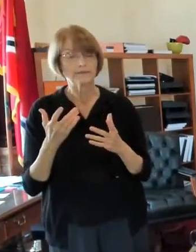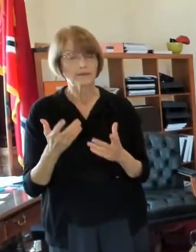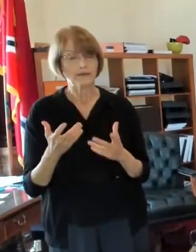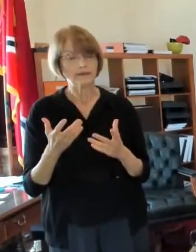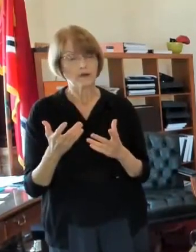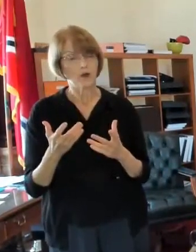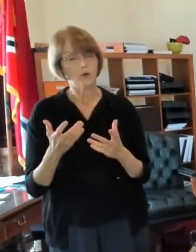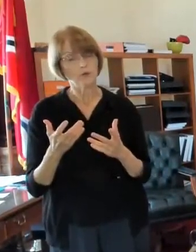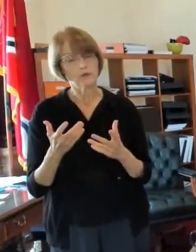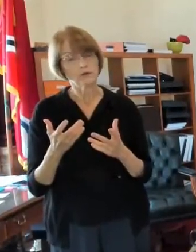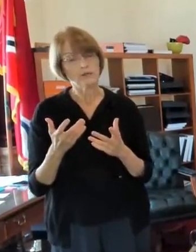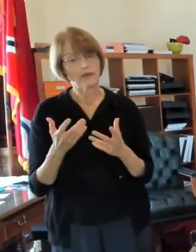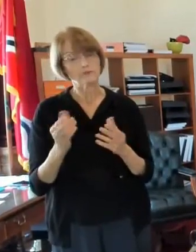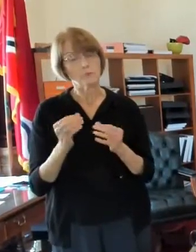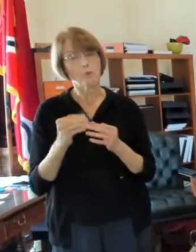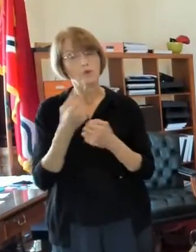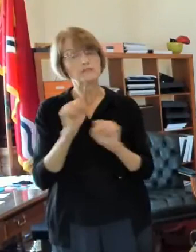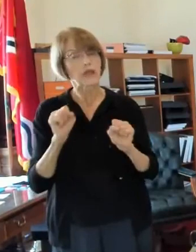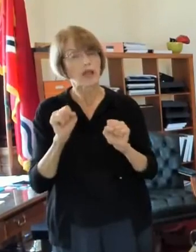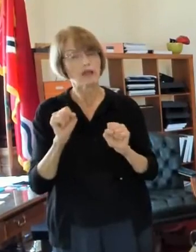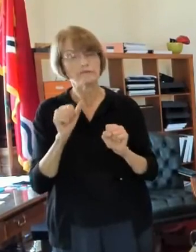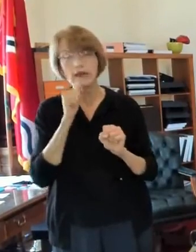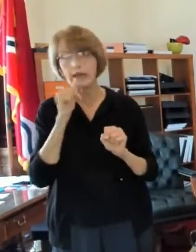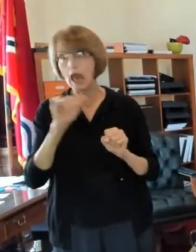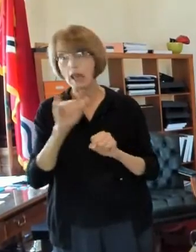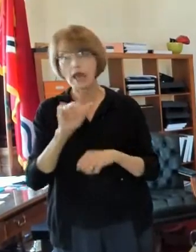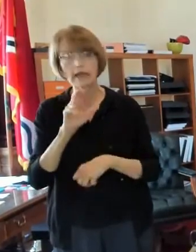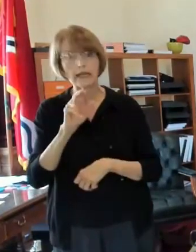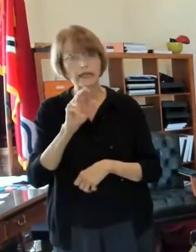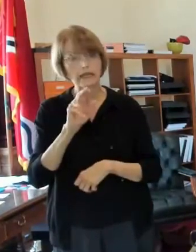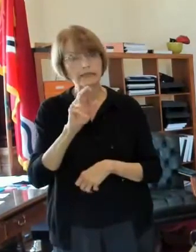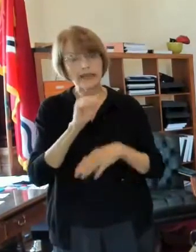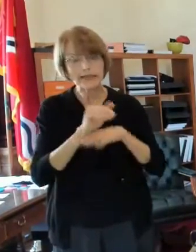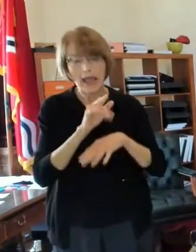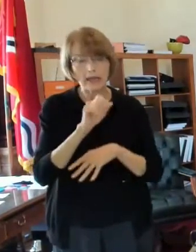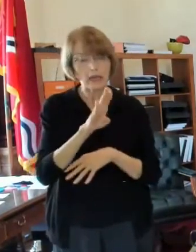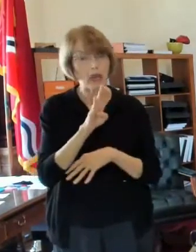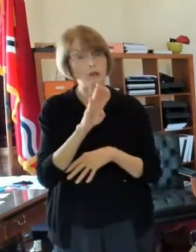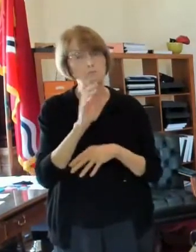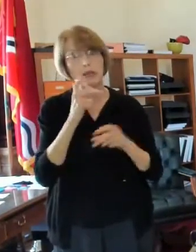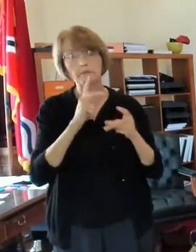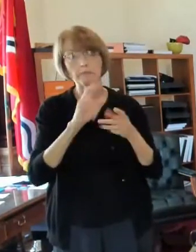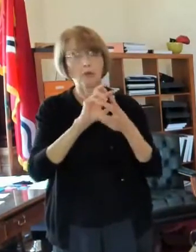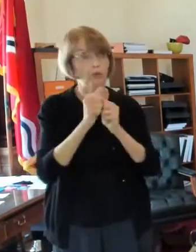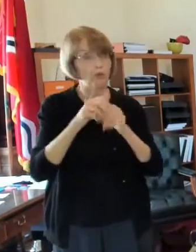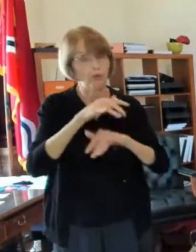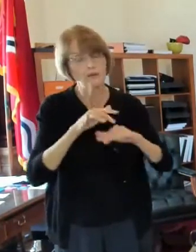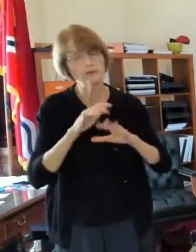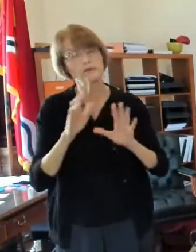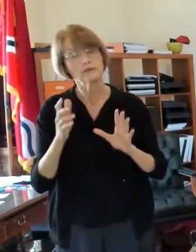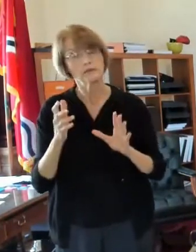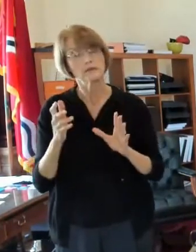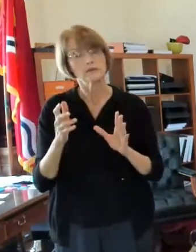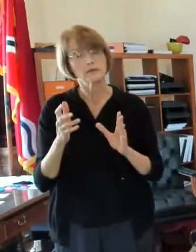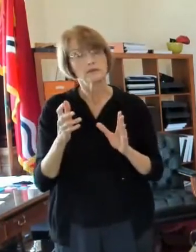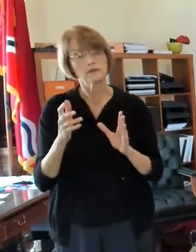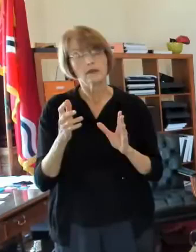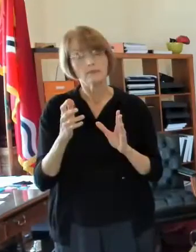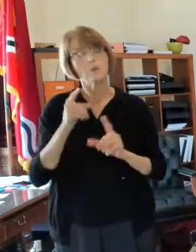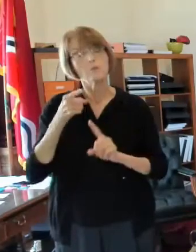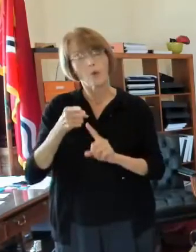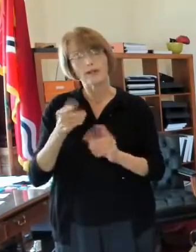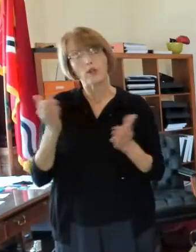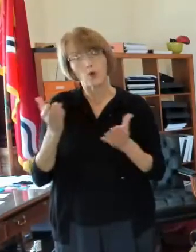kind of situation we're really just trying to be sure that people are uh being encouraged to